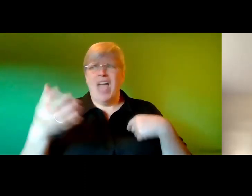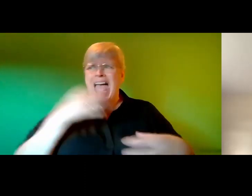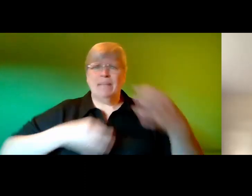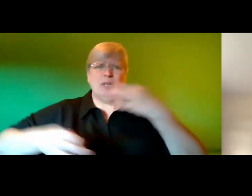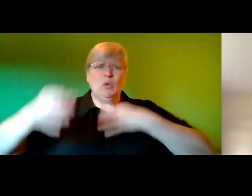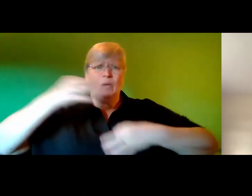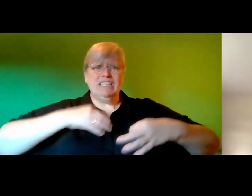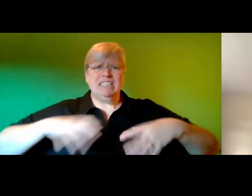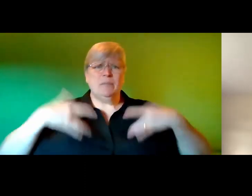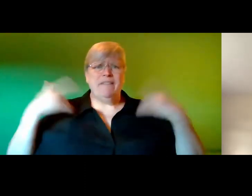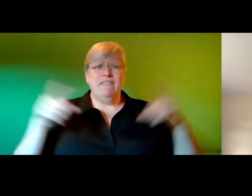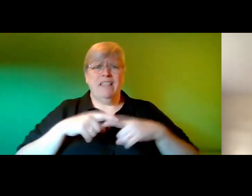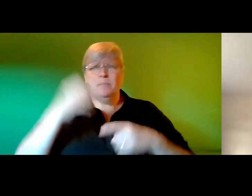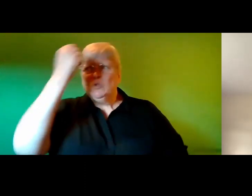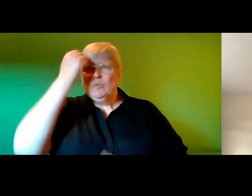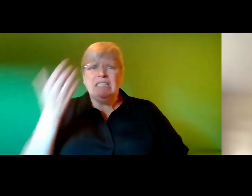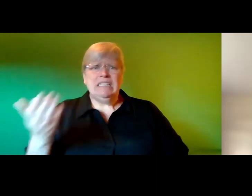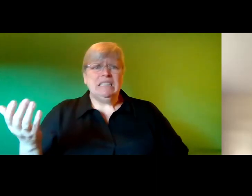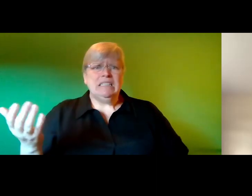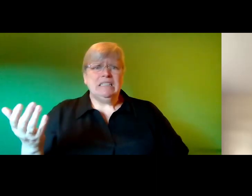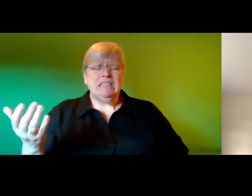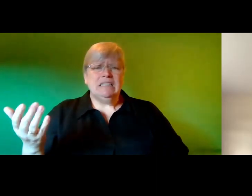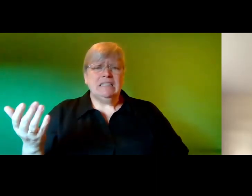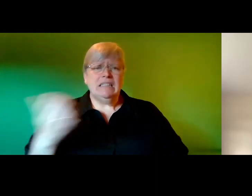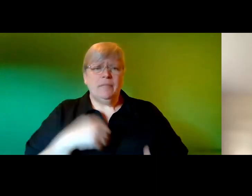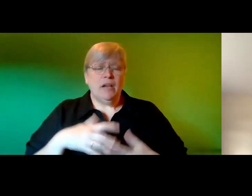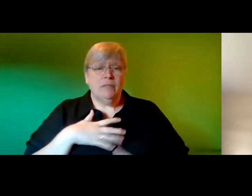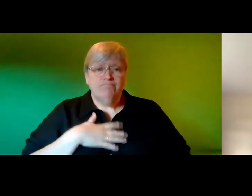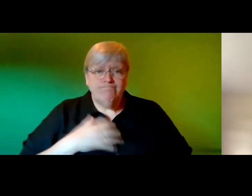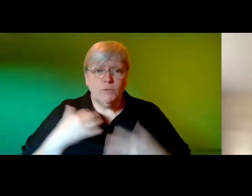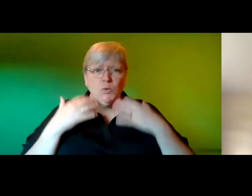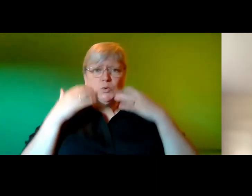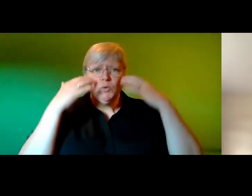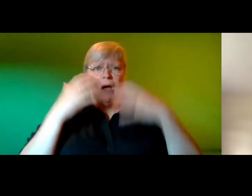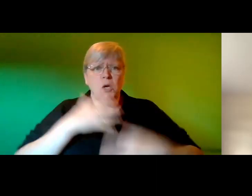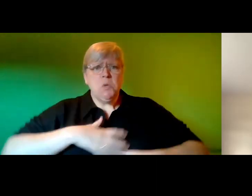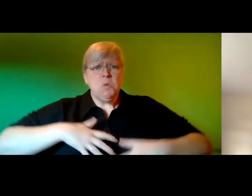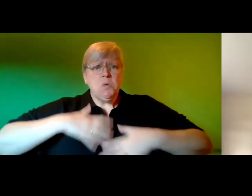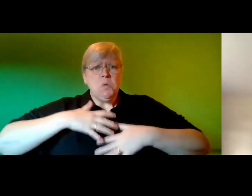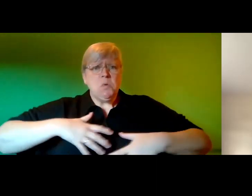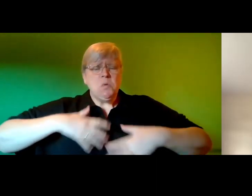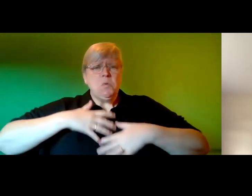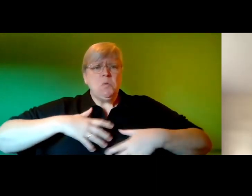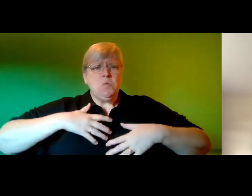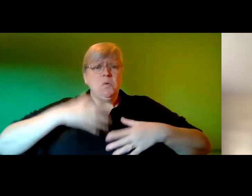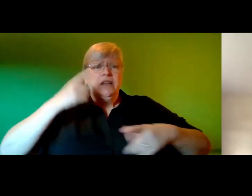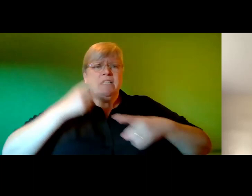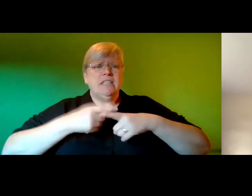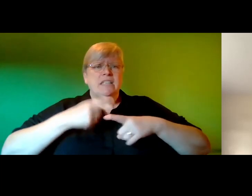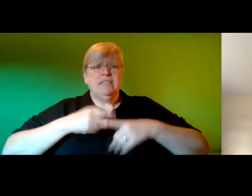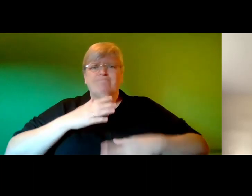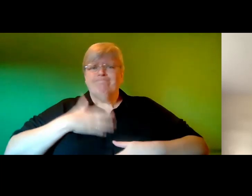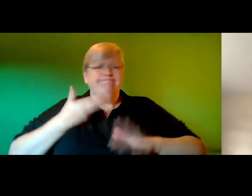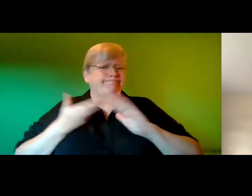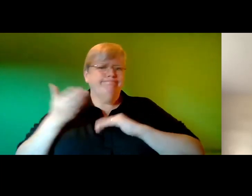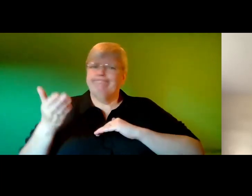are going to make me feel like i'm stupid i get hot inside and feel something weird in my stomach all of a sudden i don't want to go